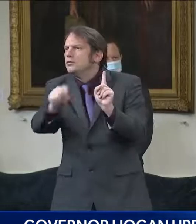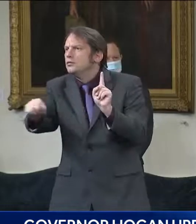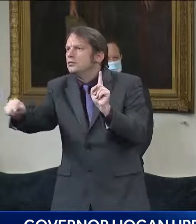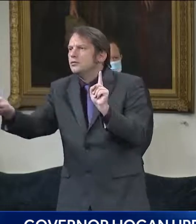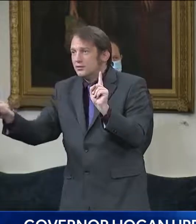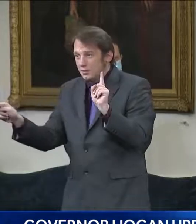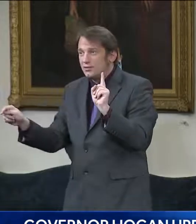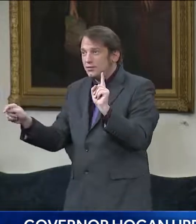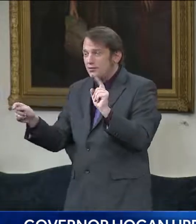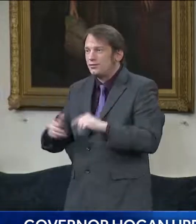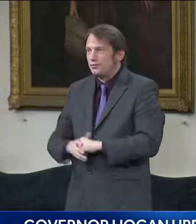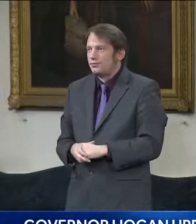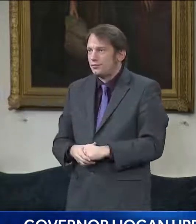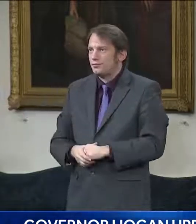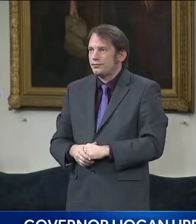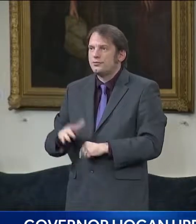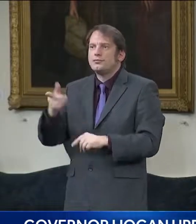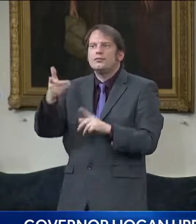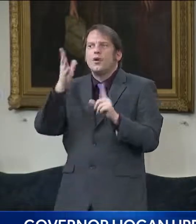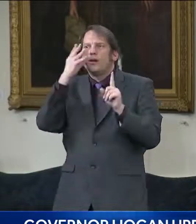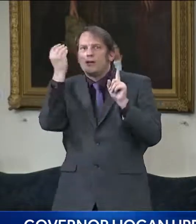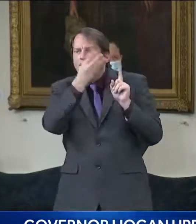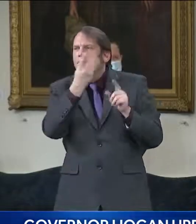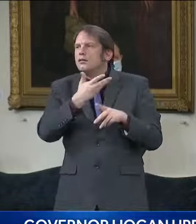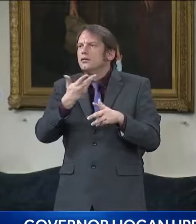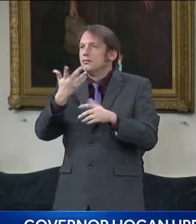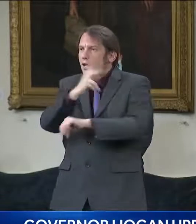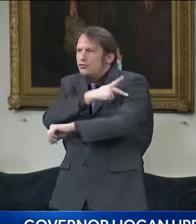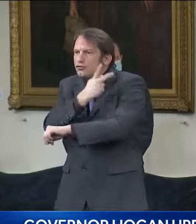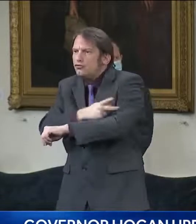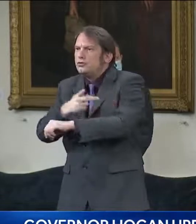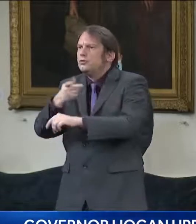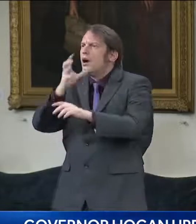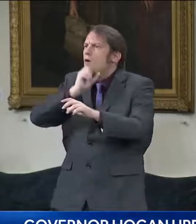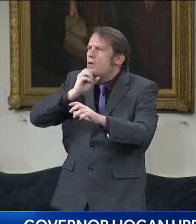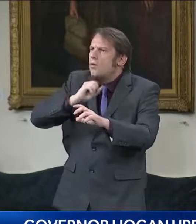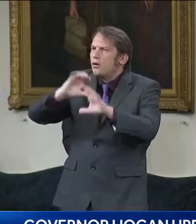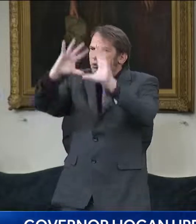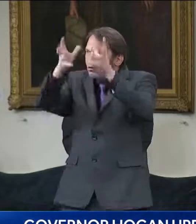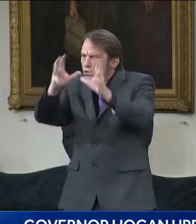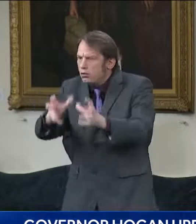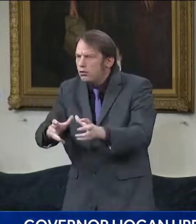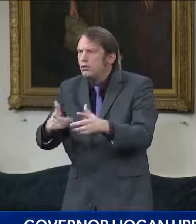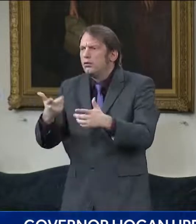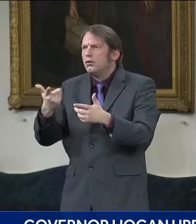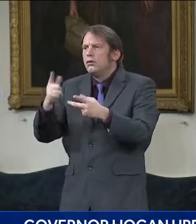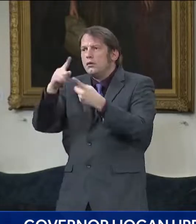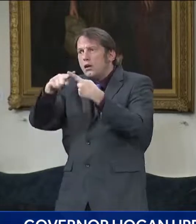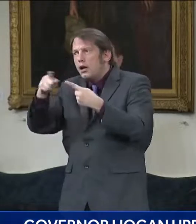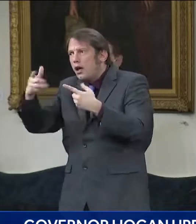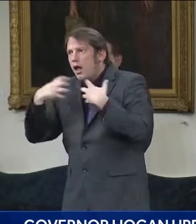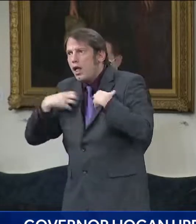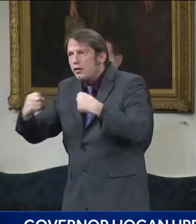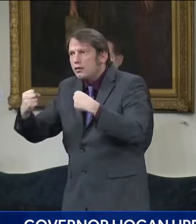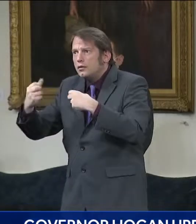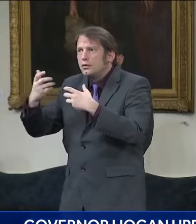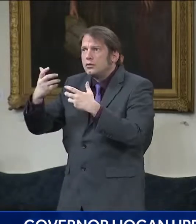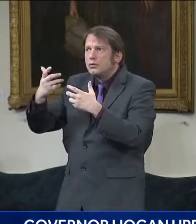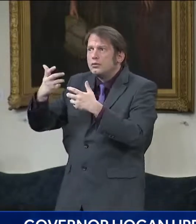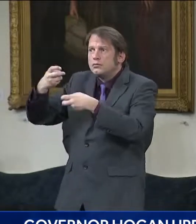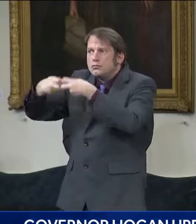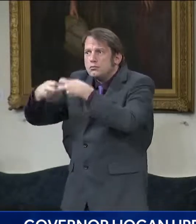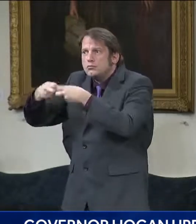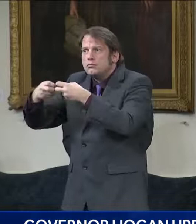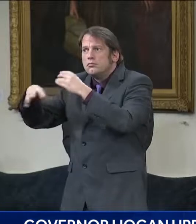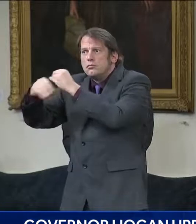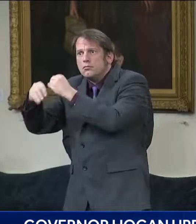conditions, their ages, and, and also their race and ethnicity. So these practices particularly are ready to do that and really ready to